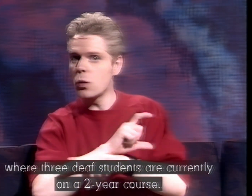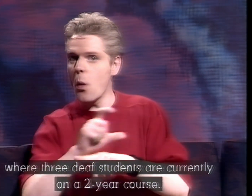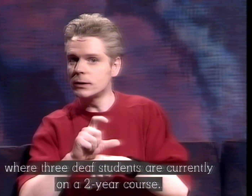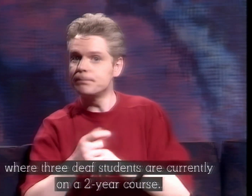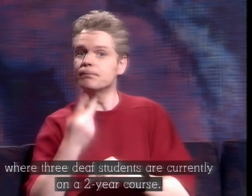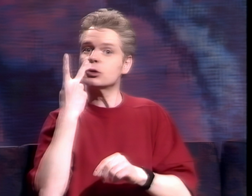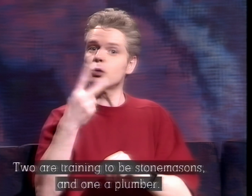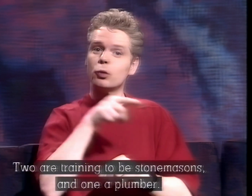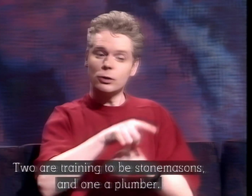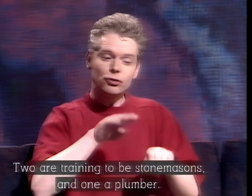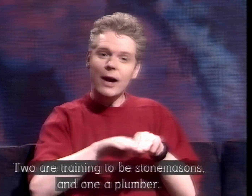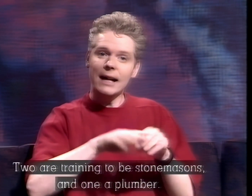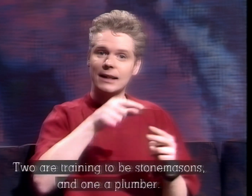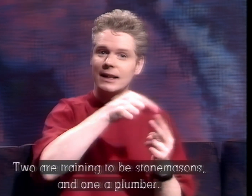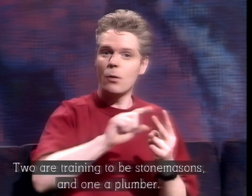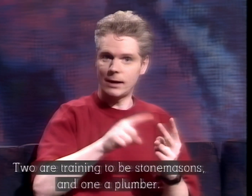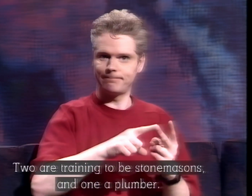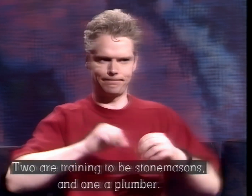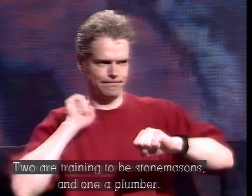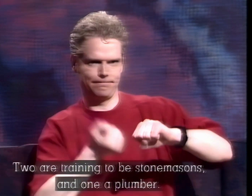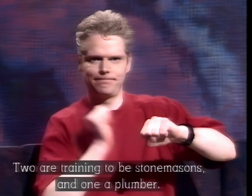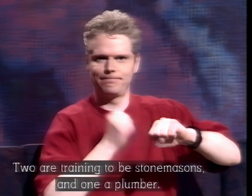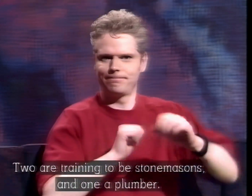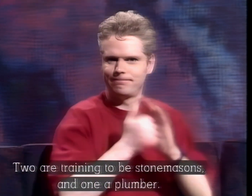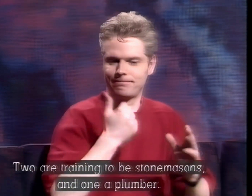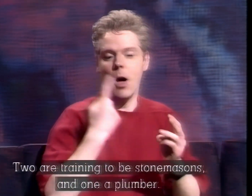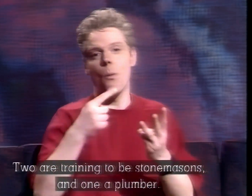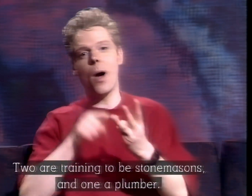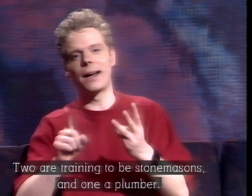Two are training to be stonemasons, and one a plumber.